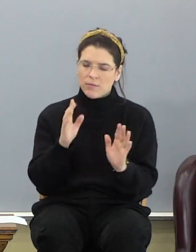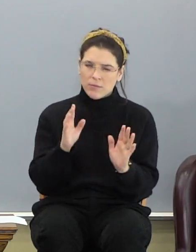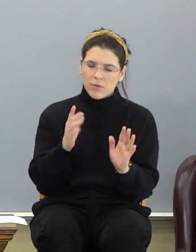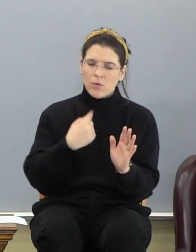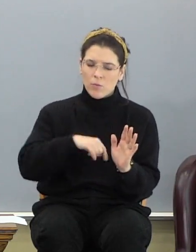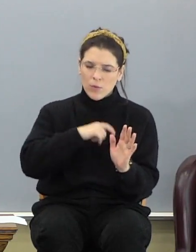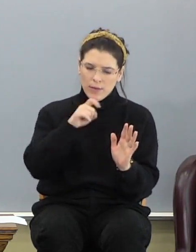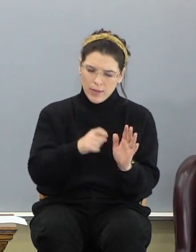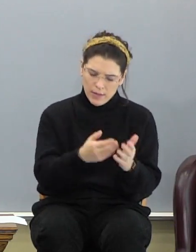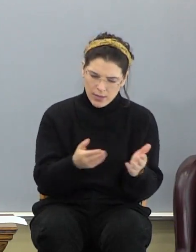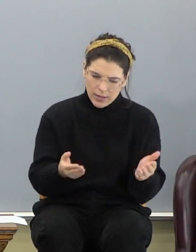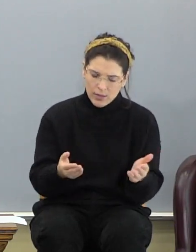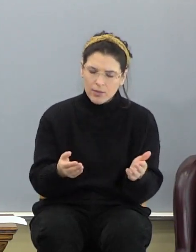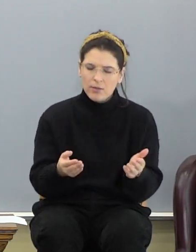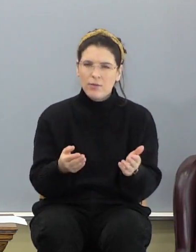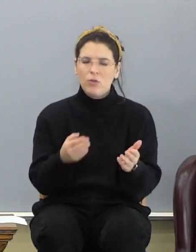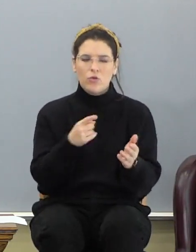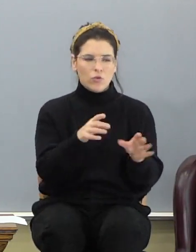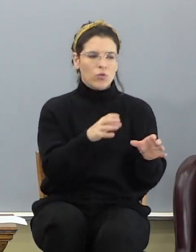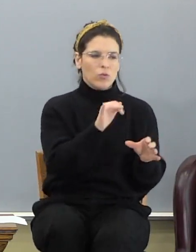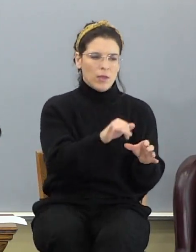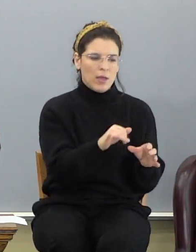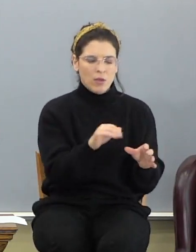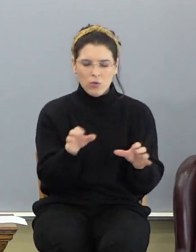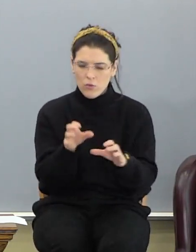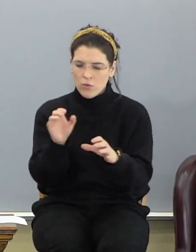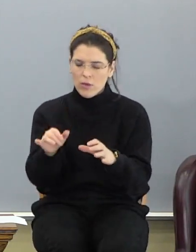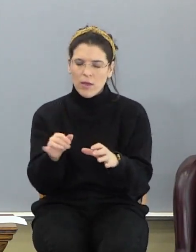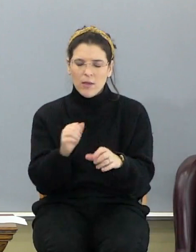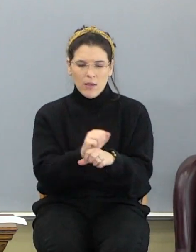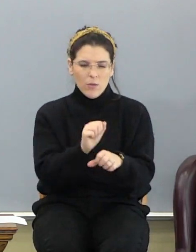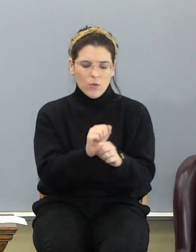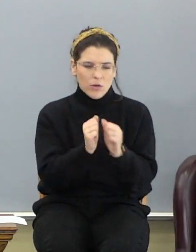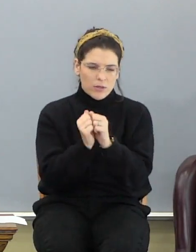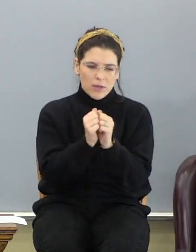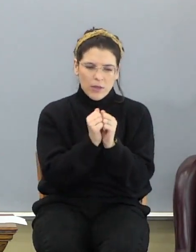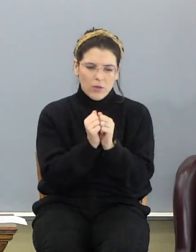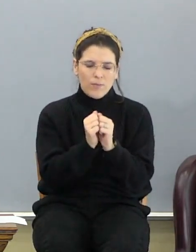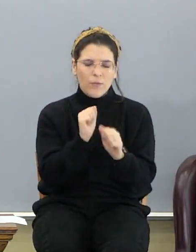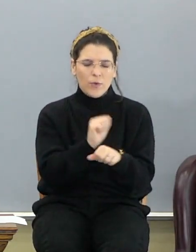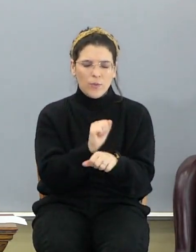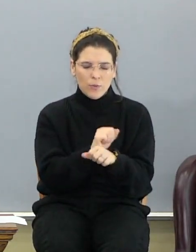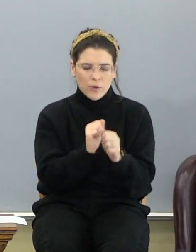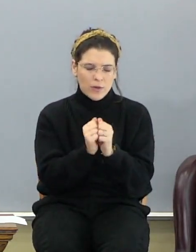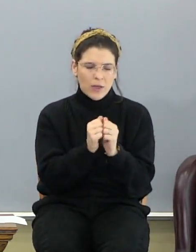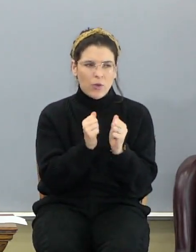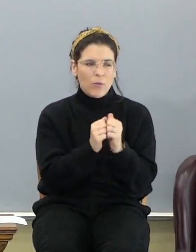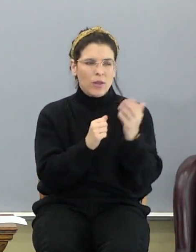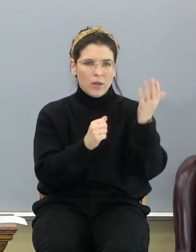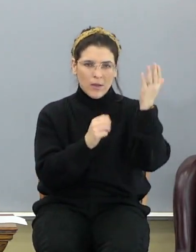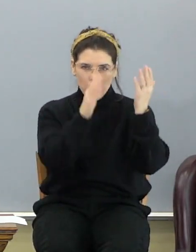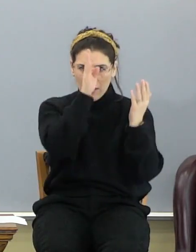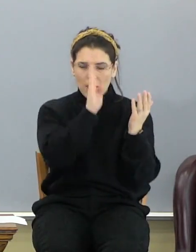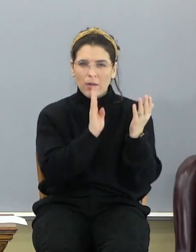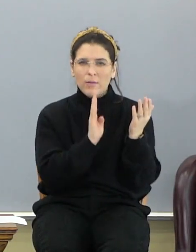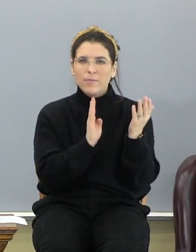look, we need this. Here's, you do this. And they work together with him. They are laborers together with God